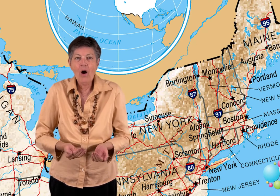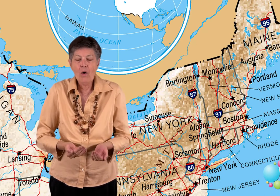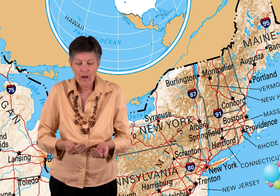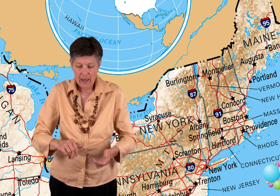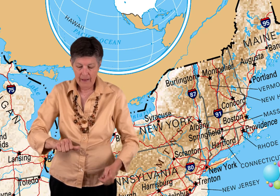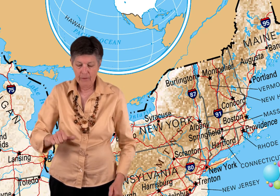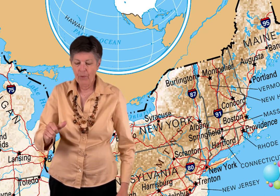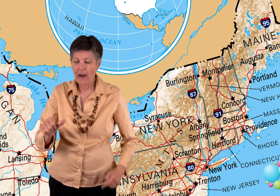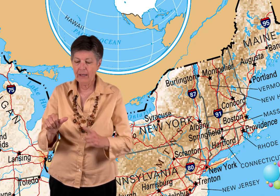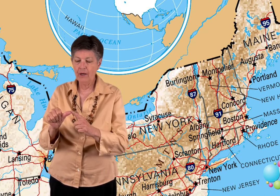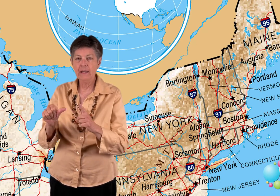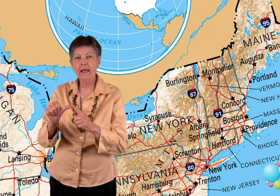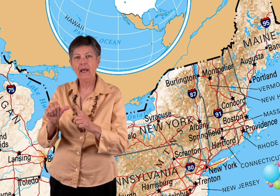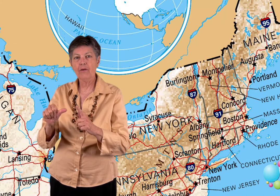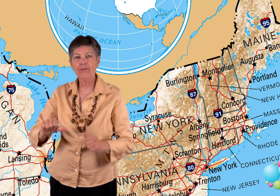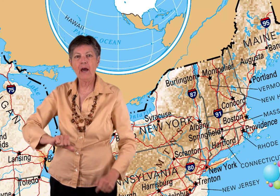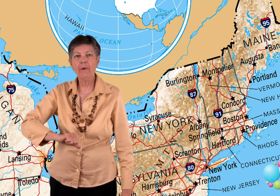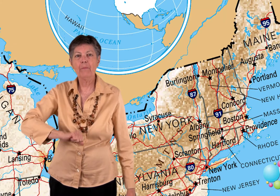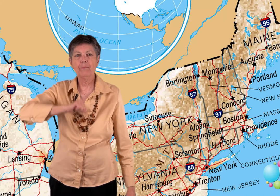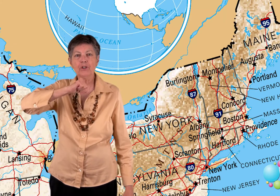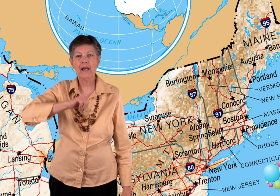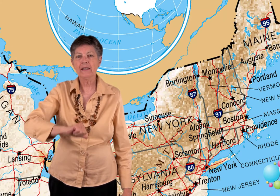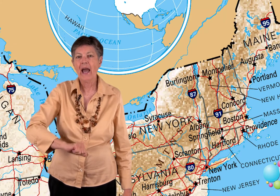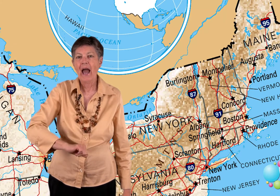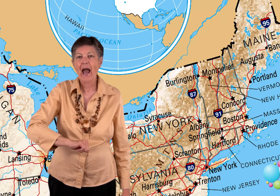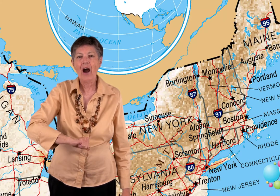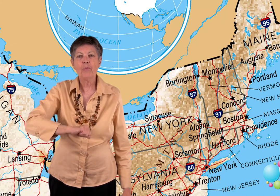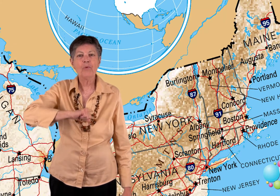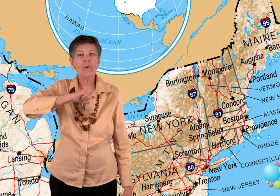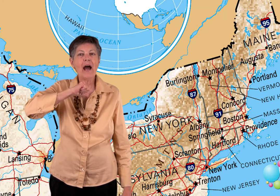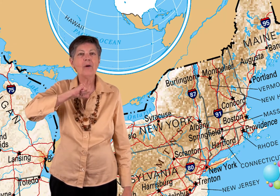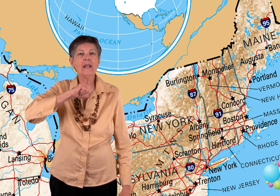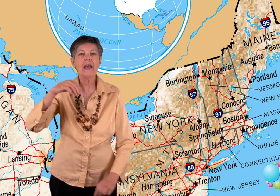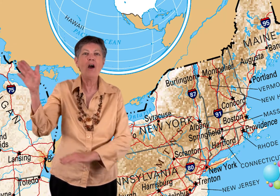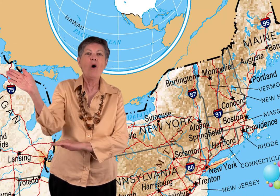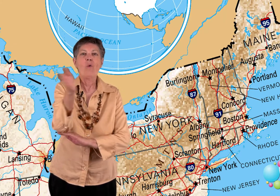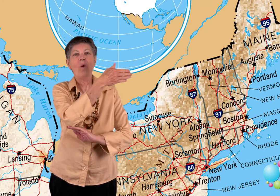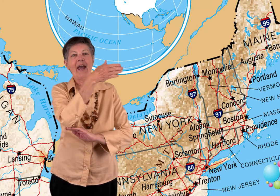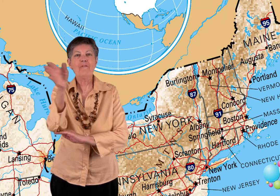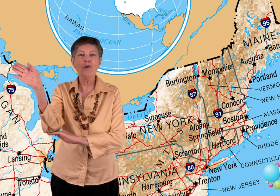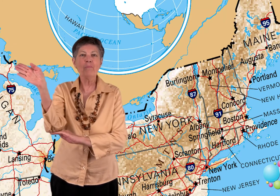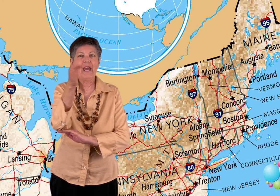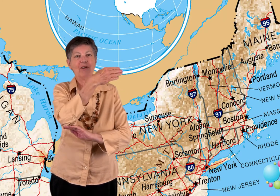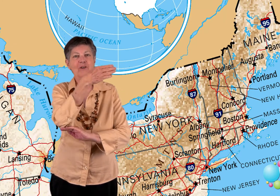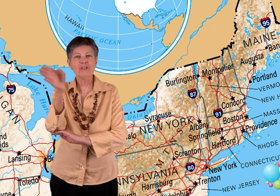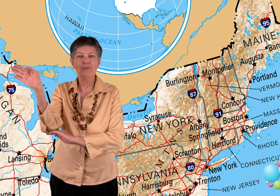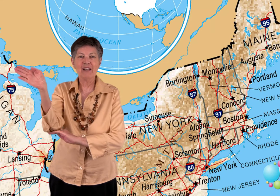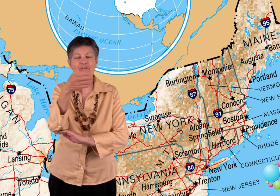How, and then proudly, you're going to take your thumb, come up your chest. How proudly, wave her banners, we get to